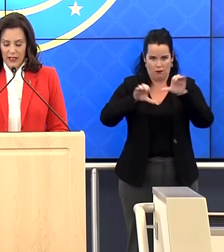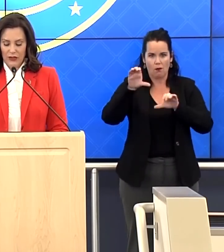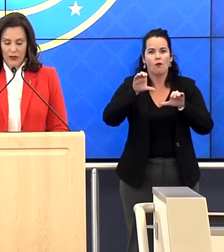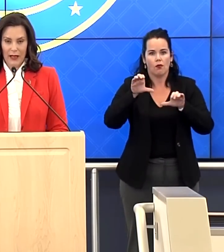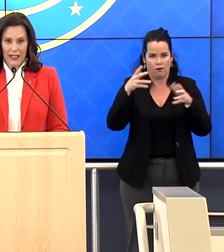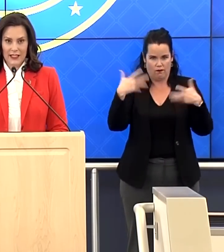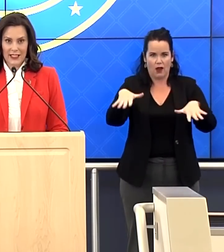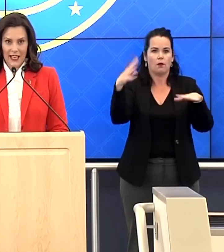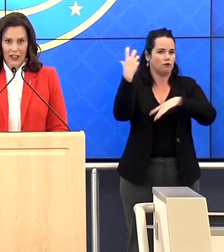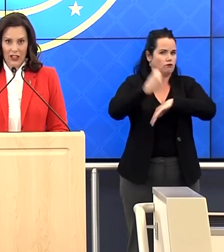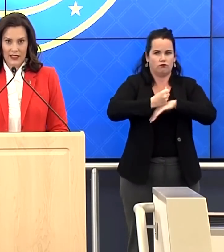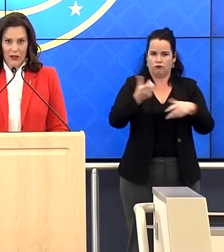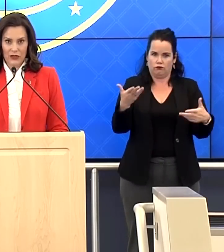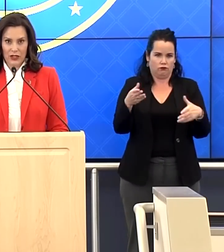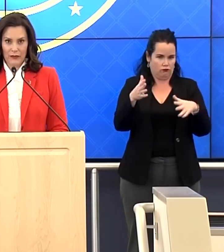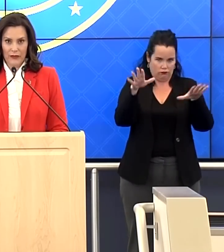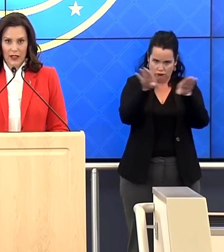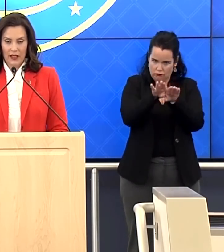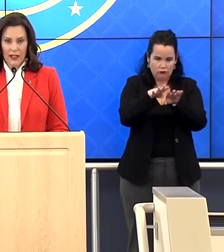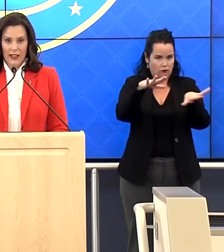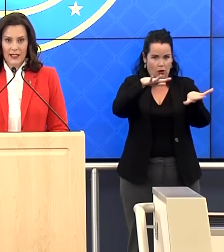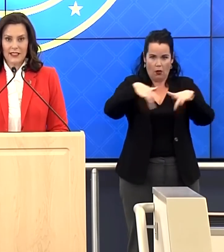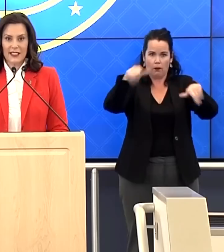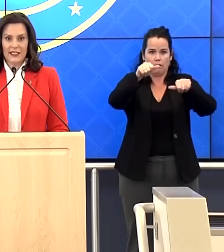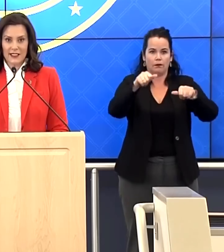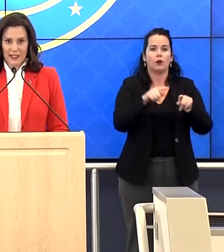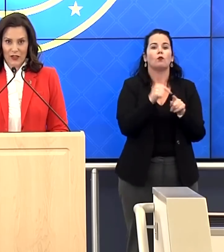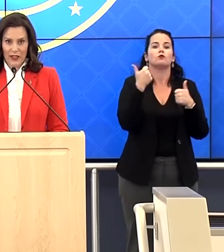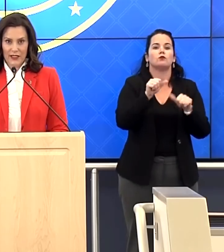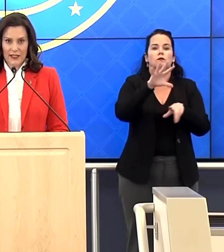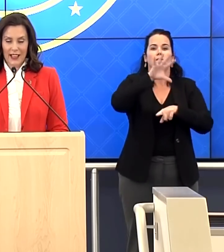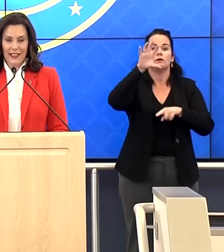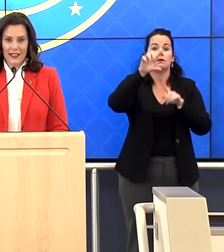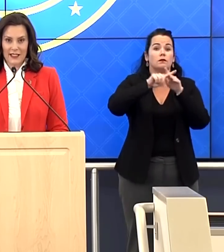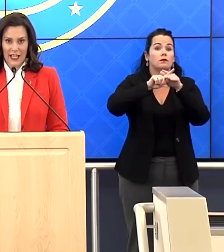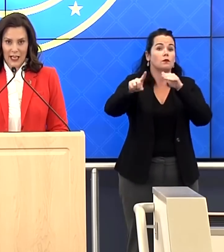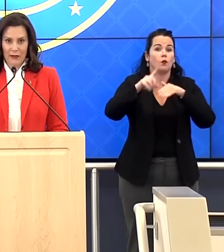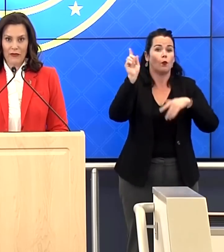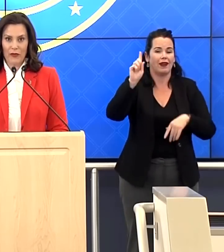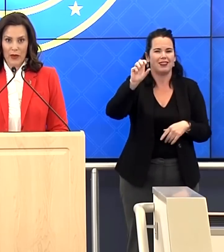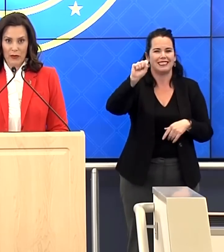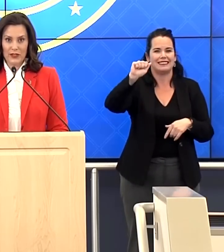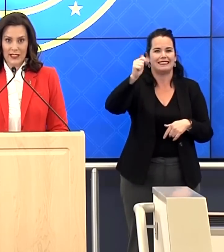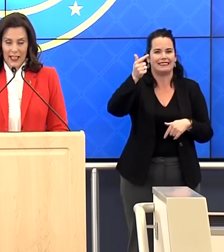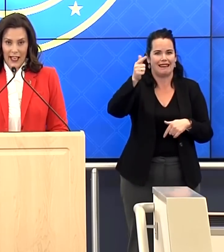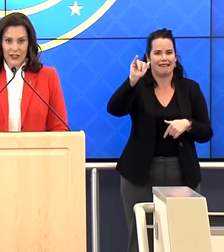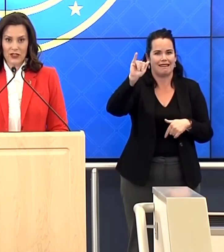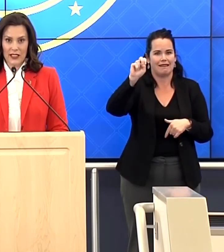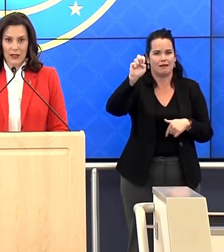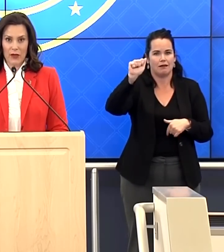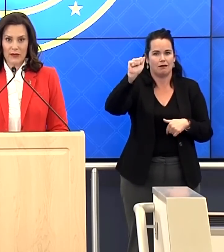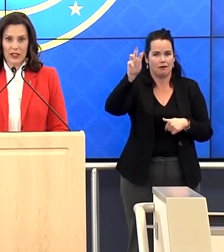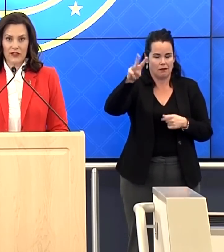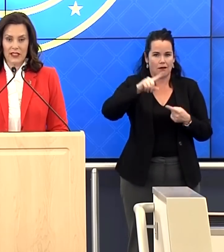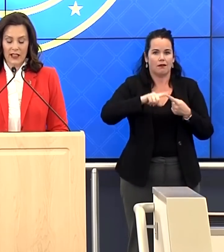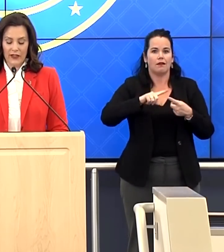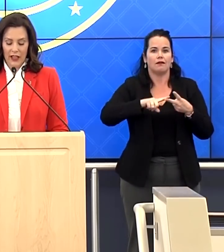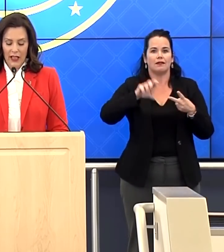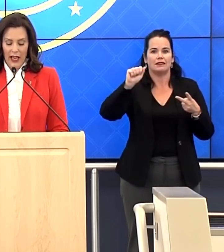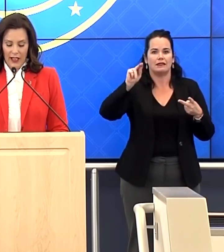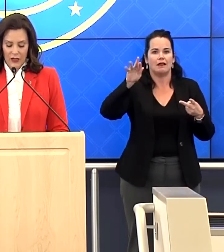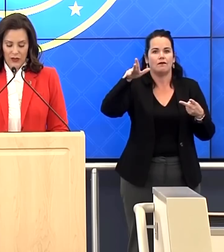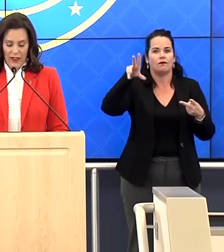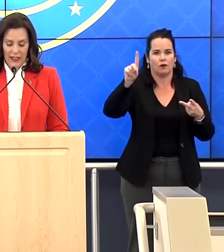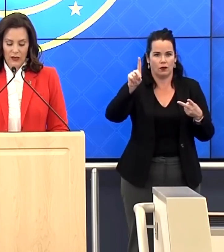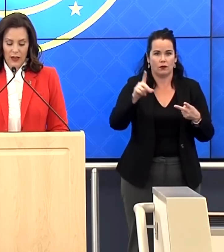Thomas Township and Saginaw Township. This is serious and it is time for people to take action to keep themselves safe